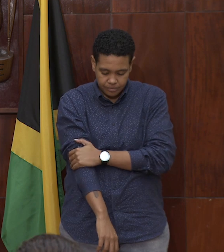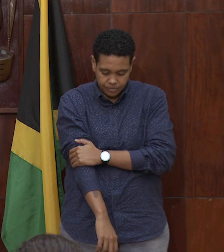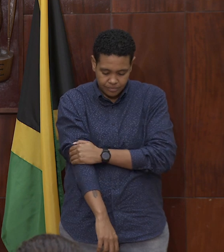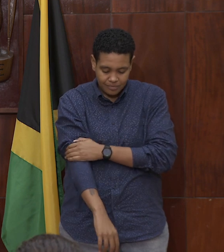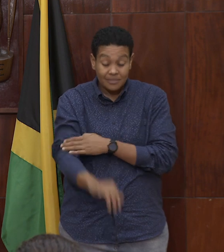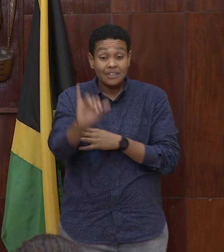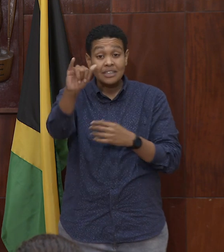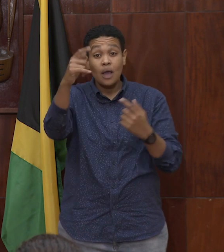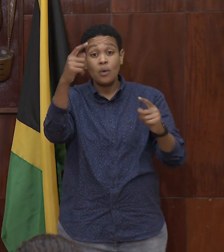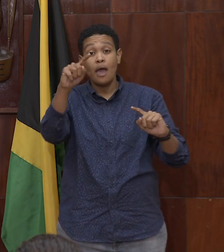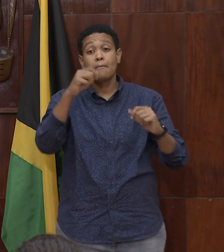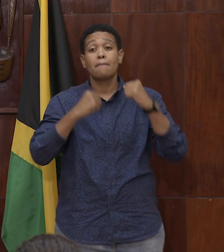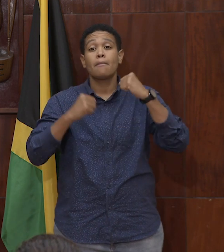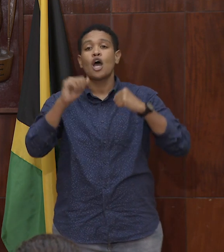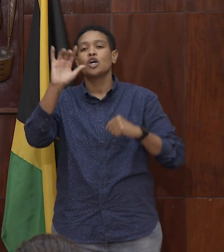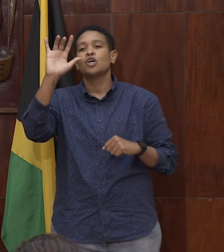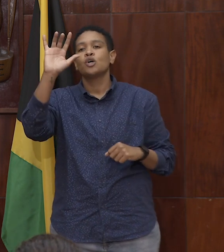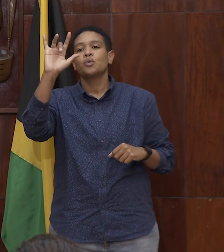March 2020.